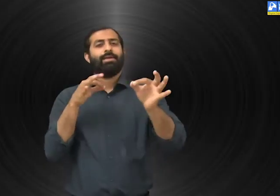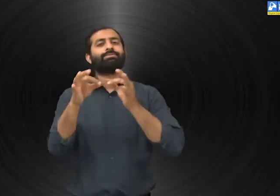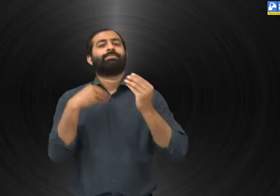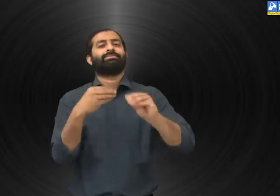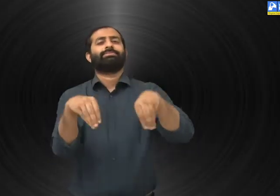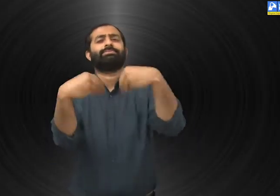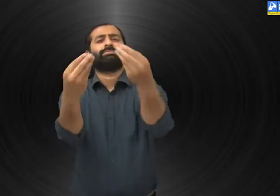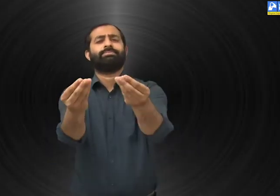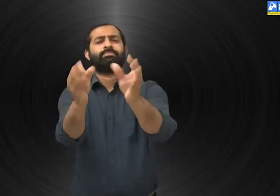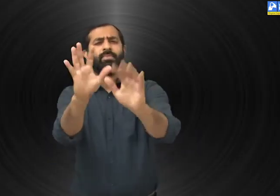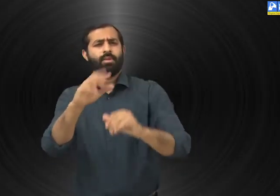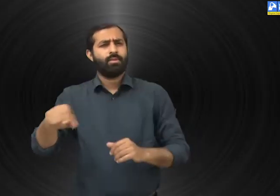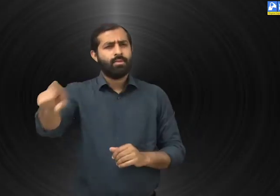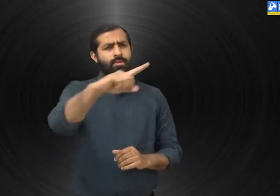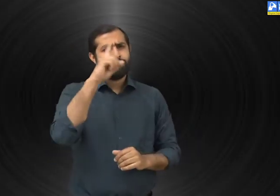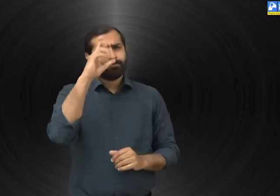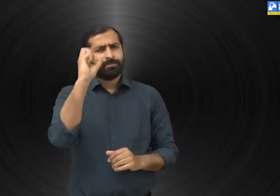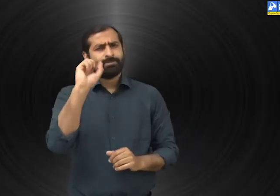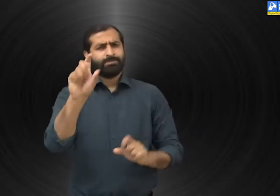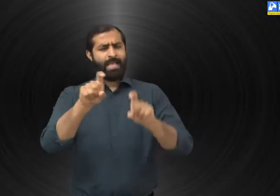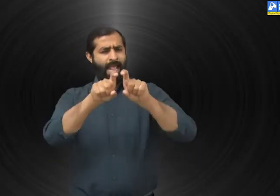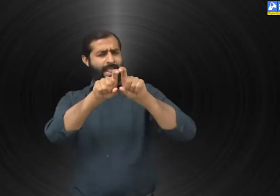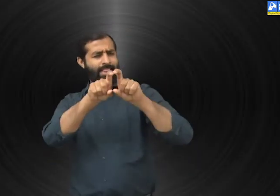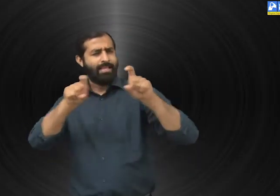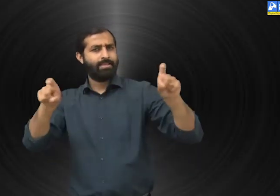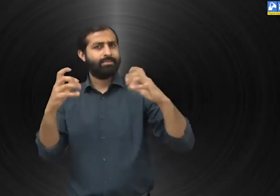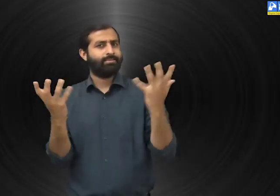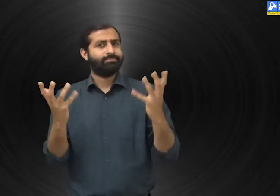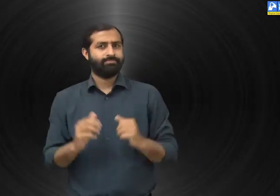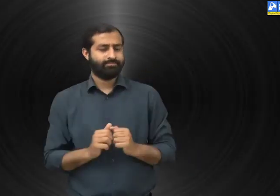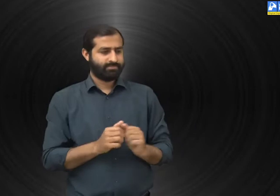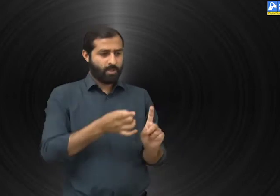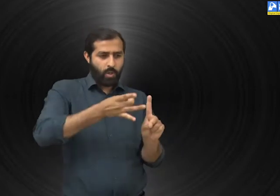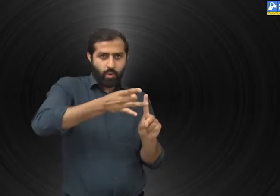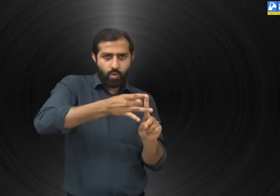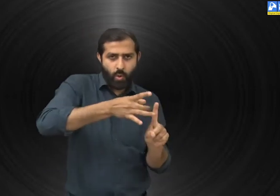We will discuss the difference between metals